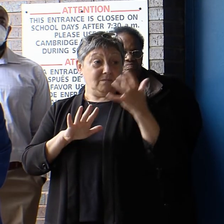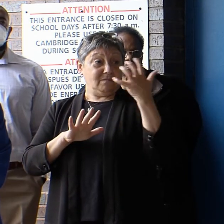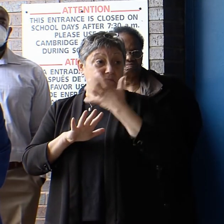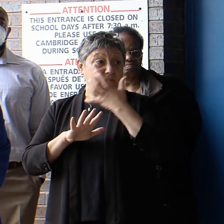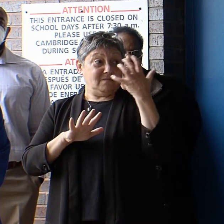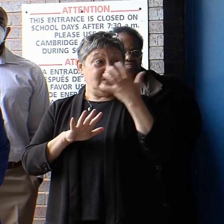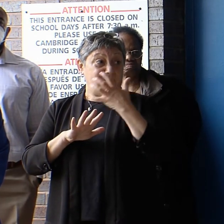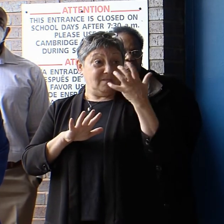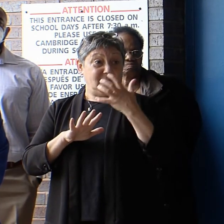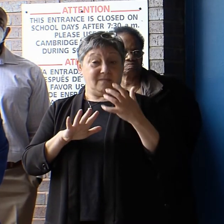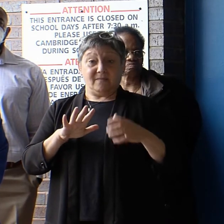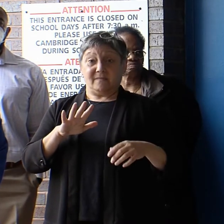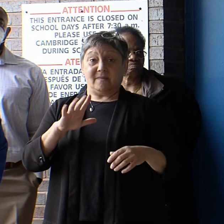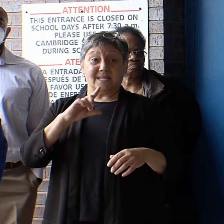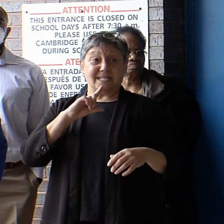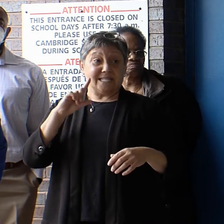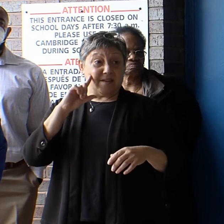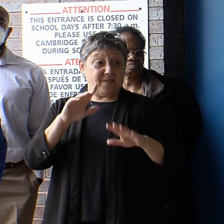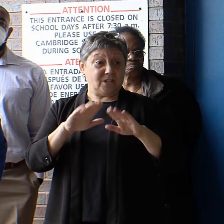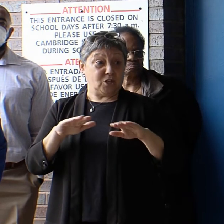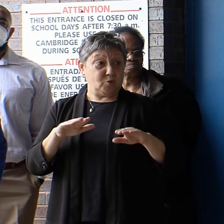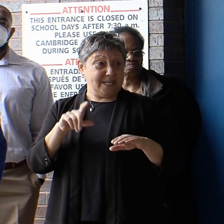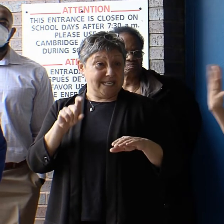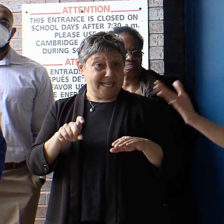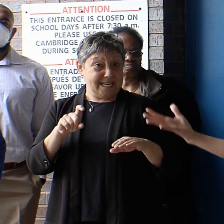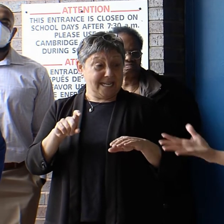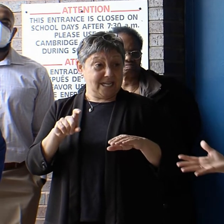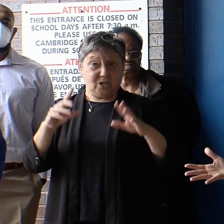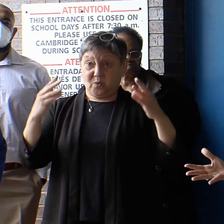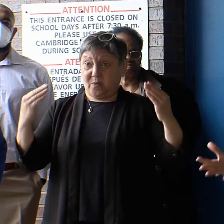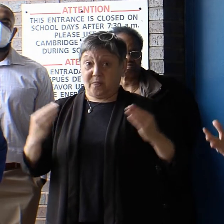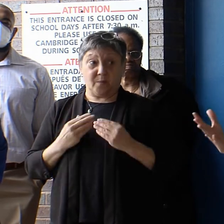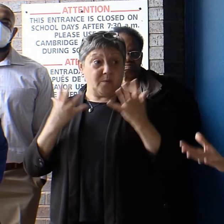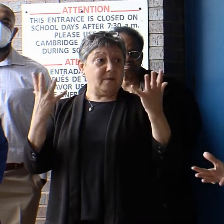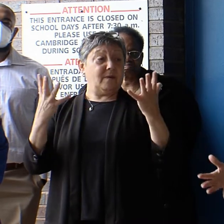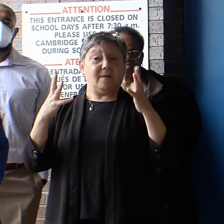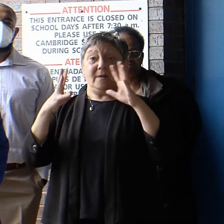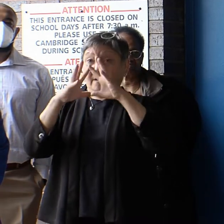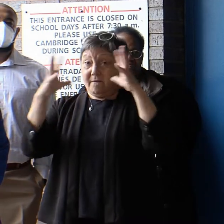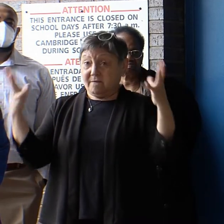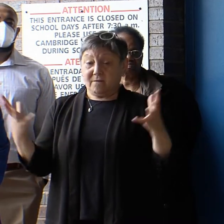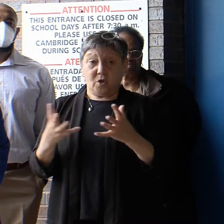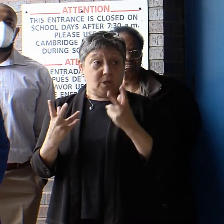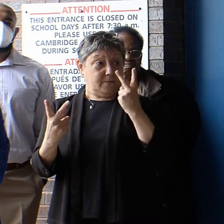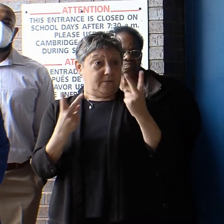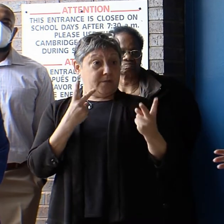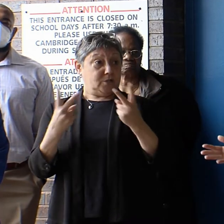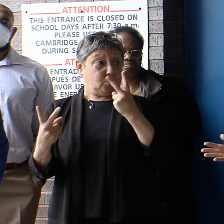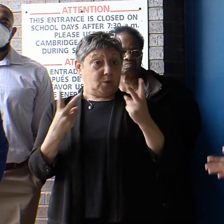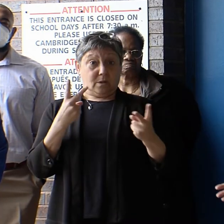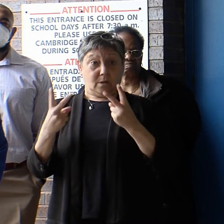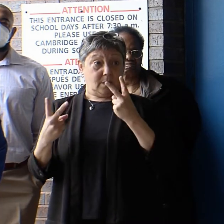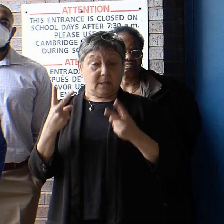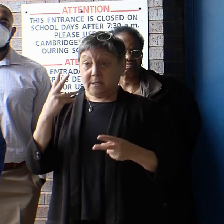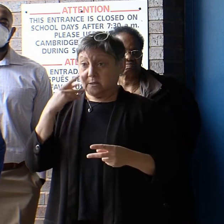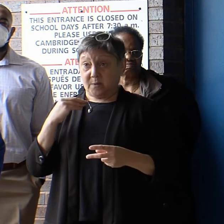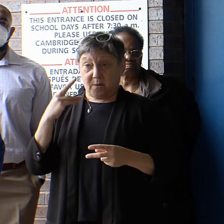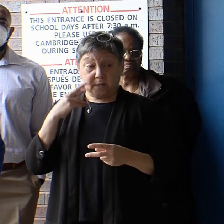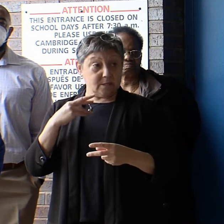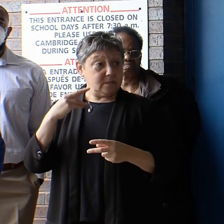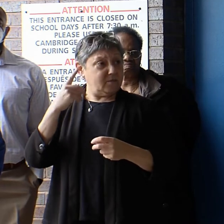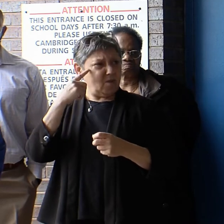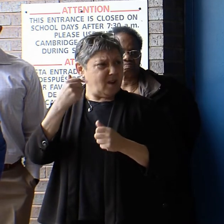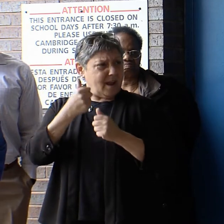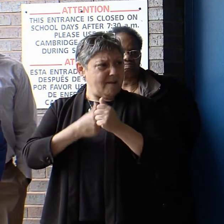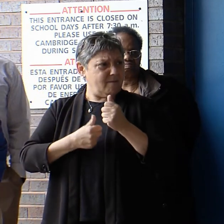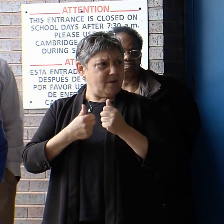that our deaf children have to really have a full visual experience for every aspect of learning,